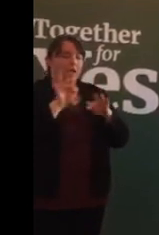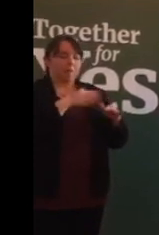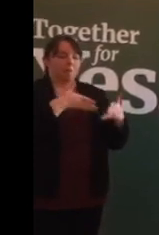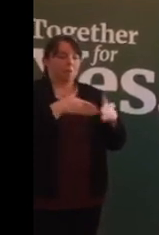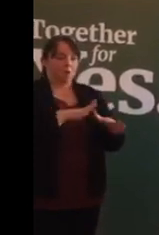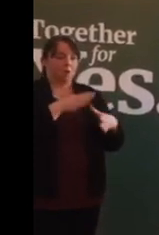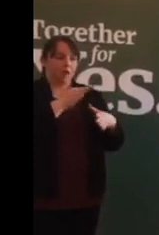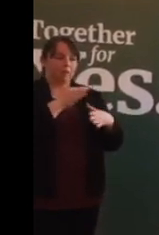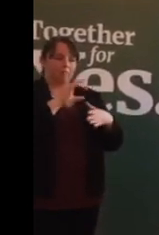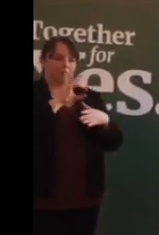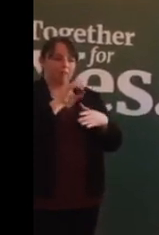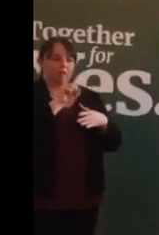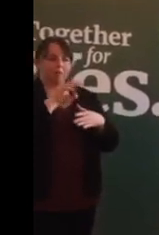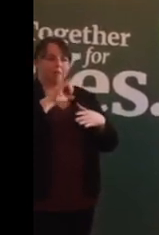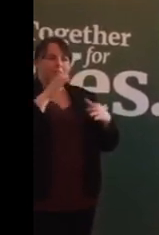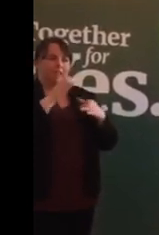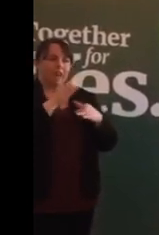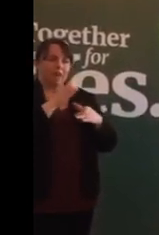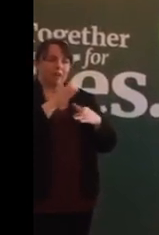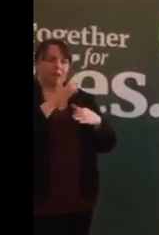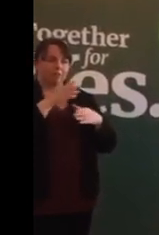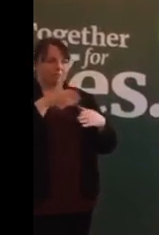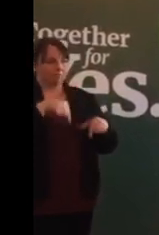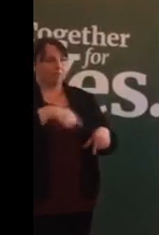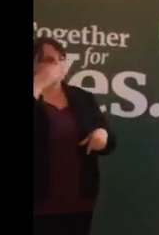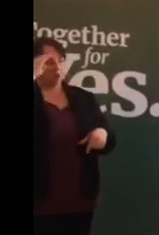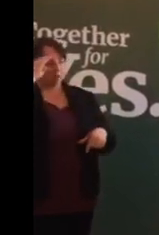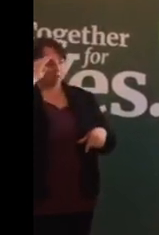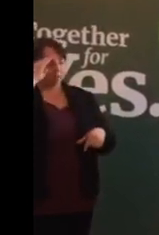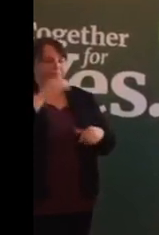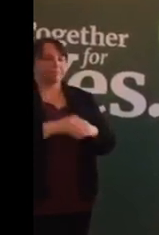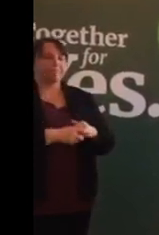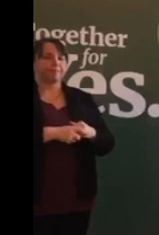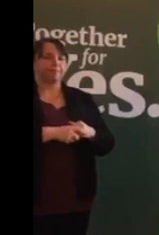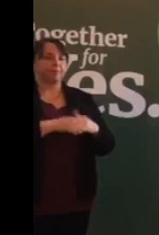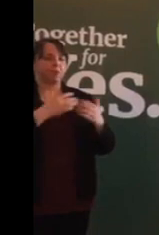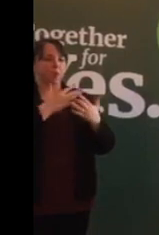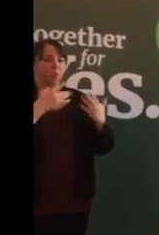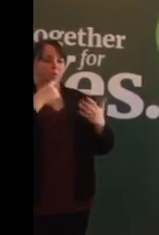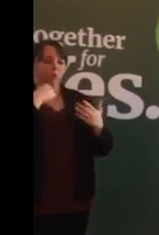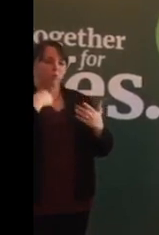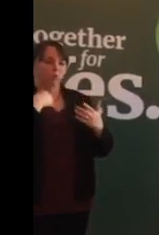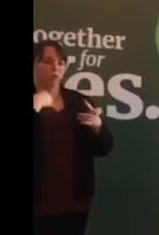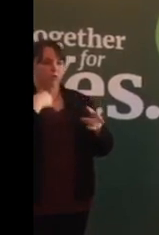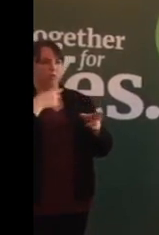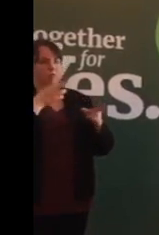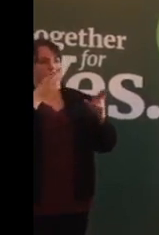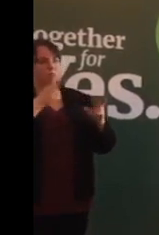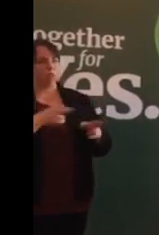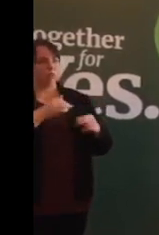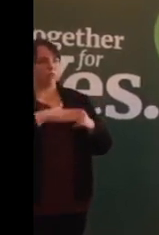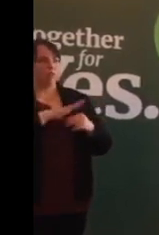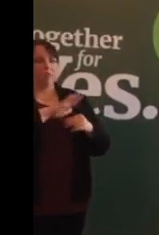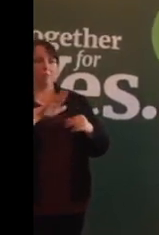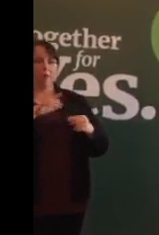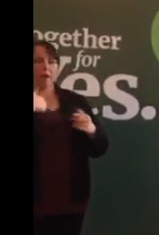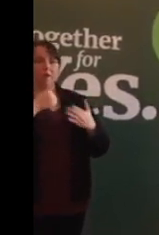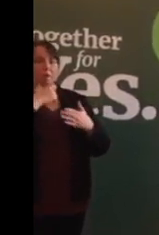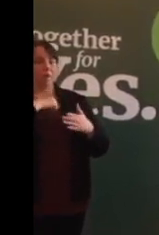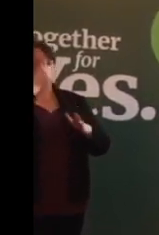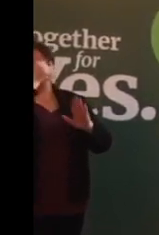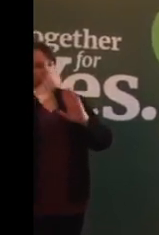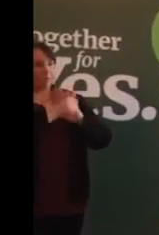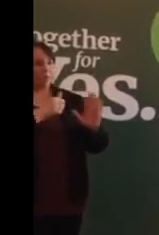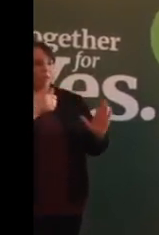And they receive that here in this country. Many describe this choice as the right one for them, when I would have personal experience with actual